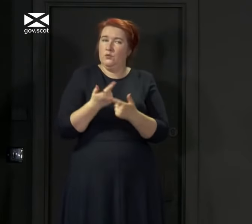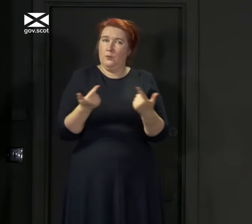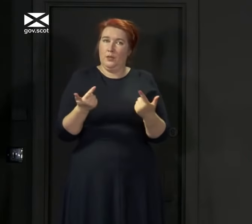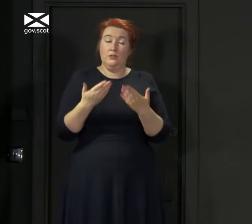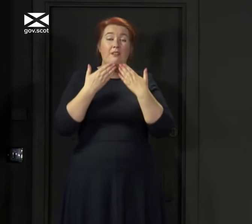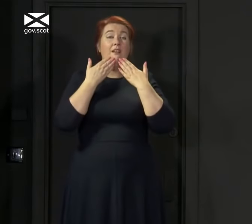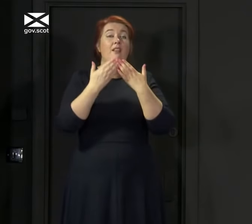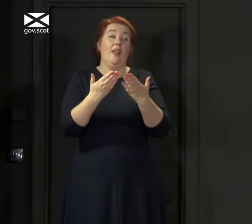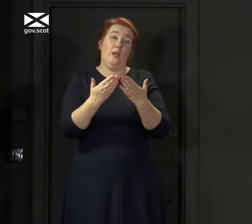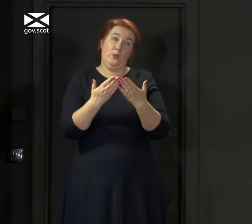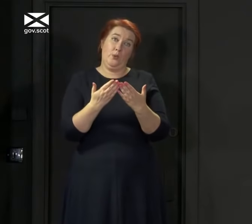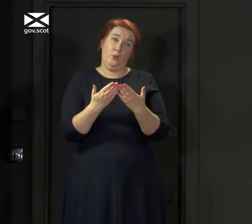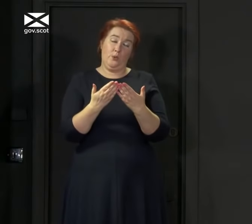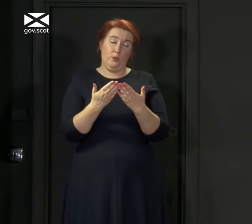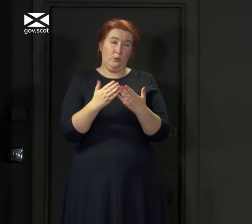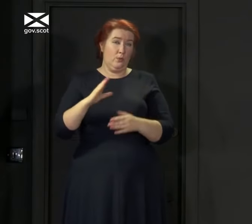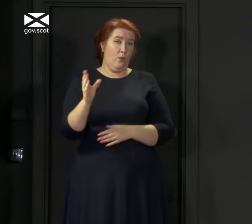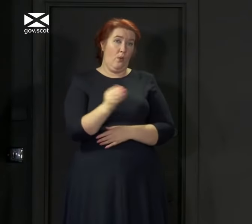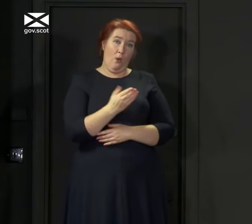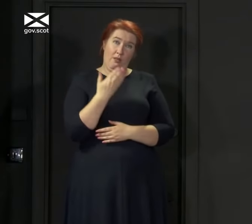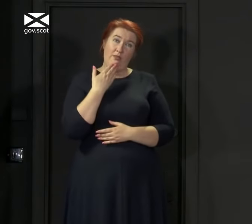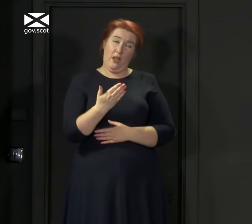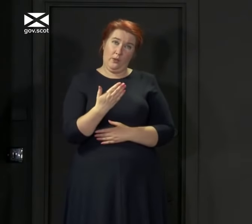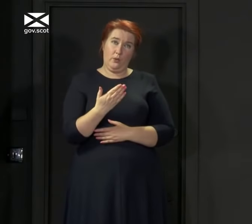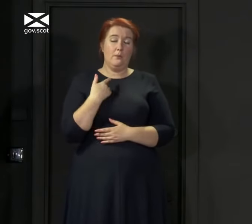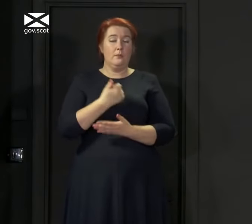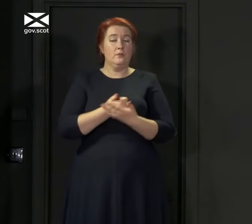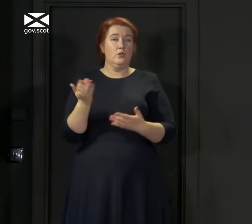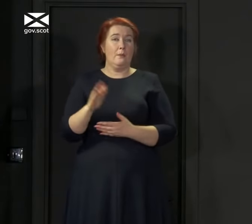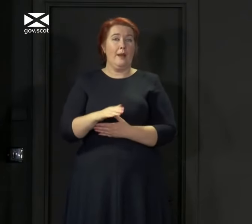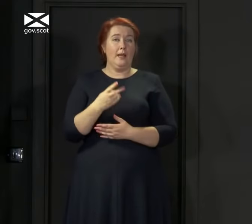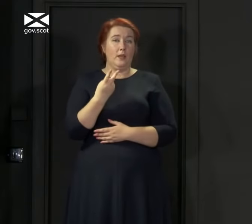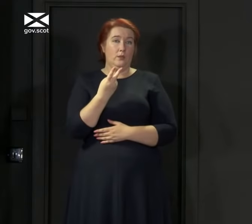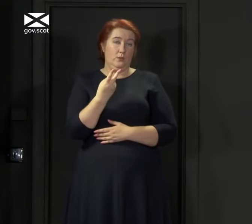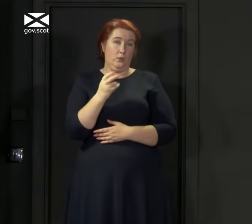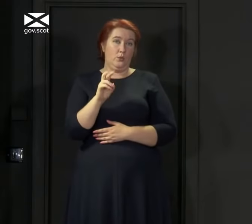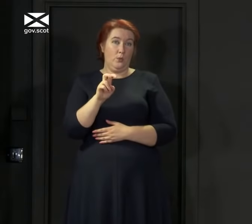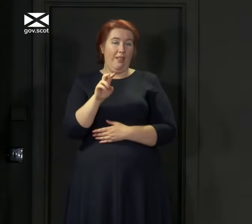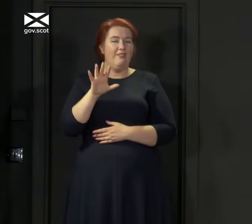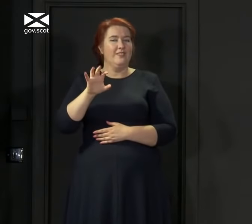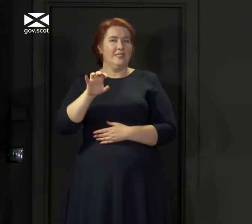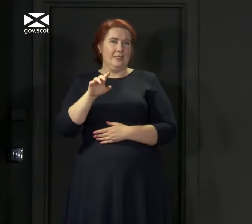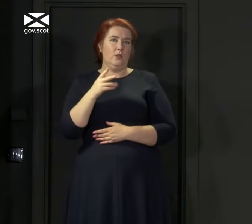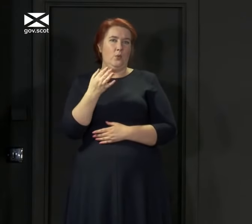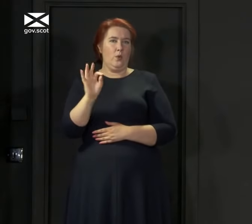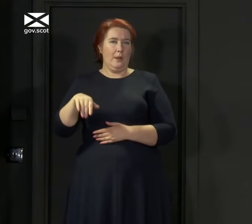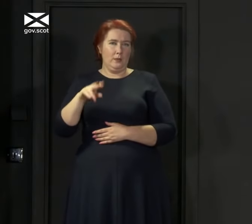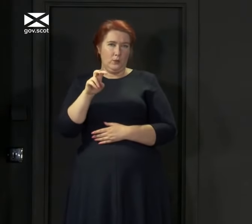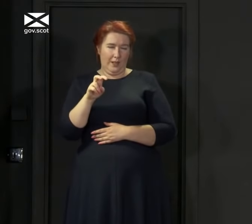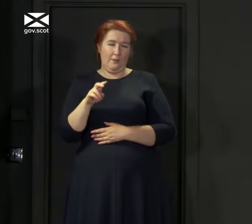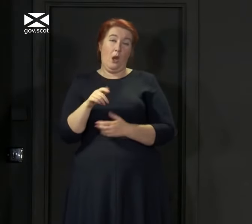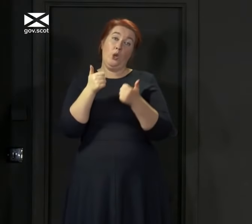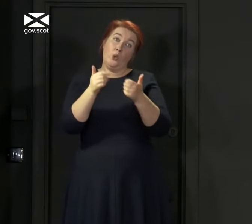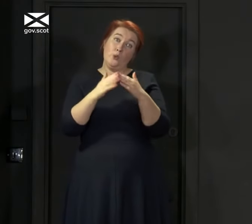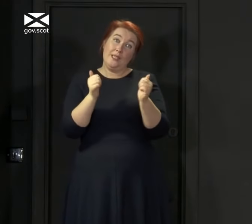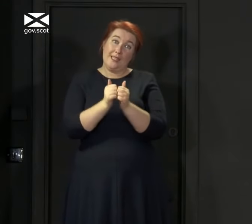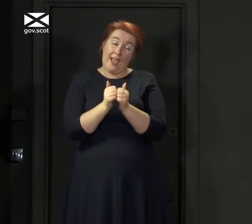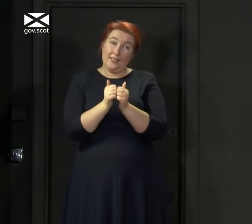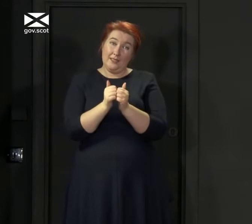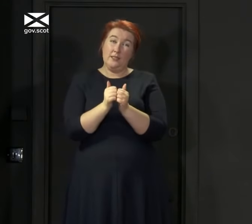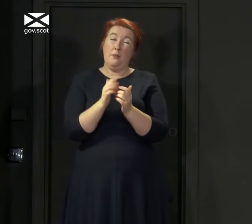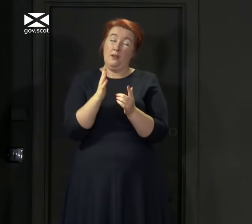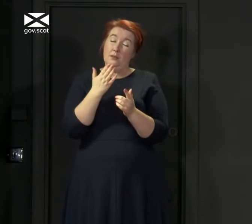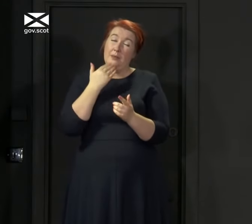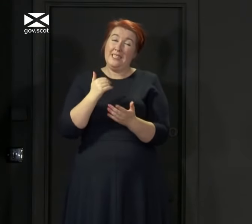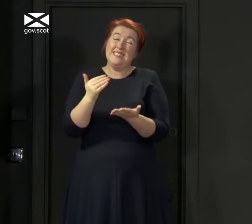My thanks to all of you. I will be back at the usual time on Monday at 12.15. In the meantime, have a good weekend. But most importantly